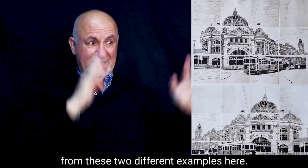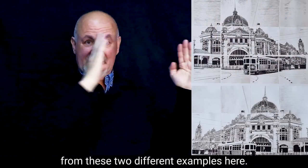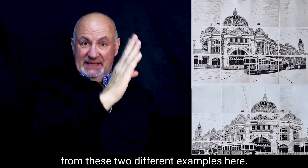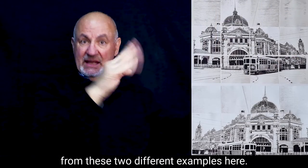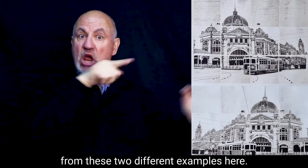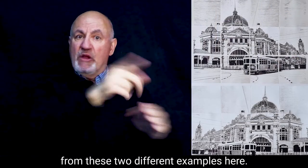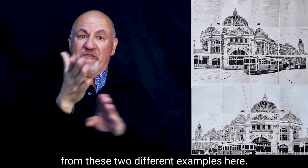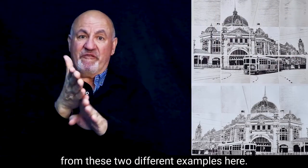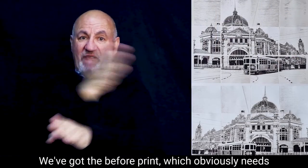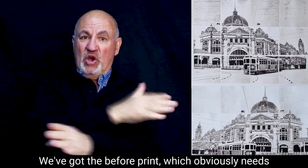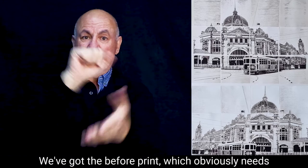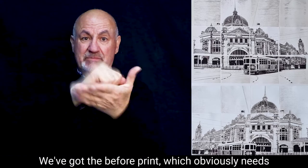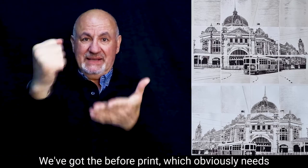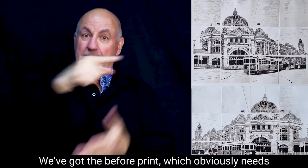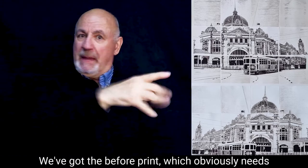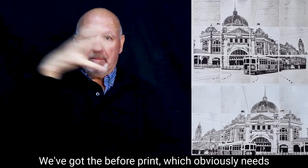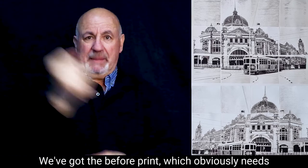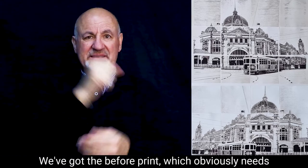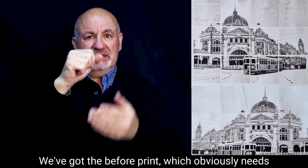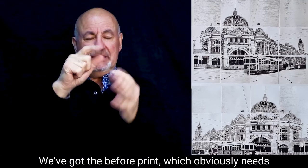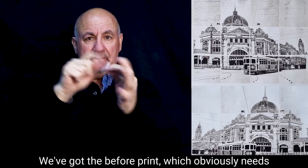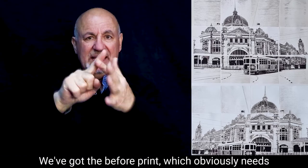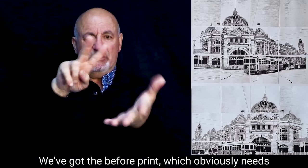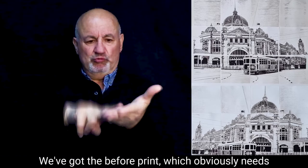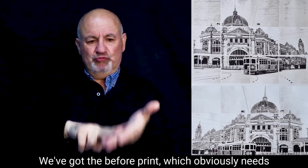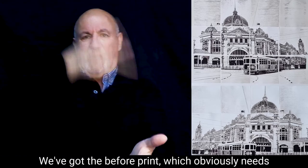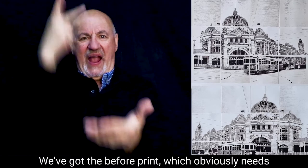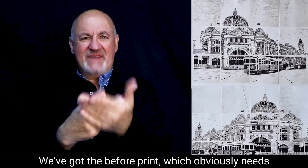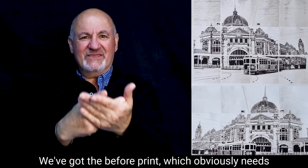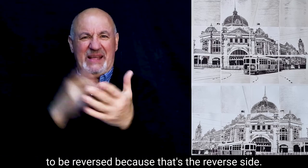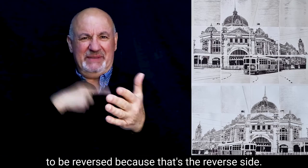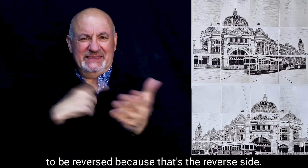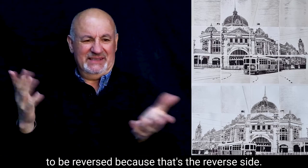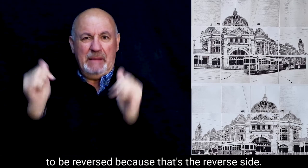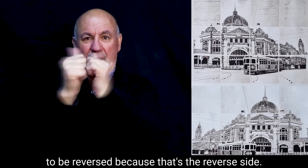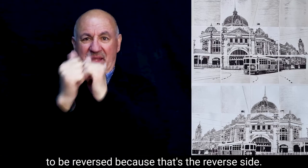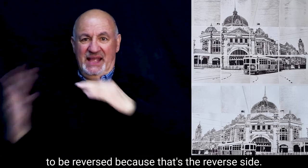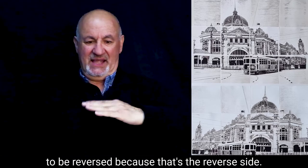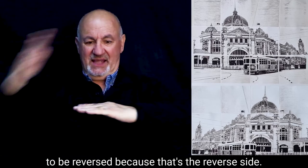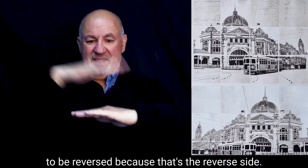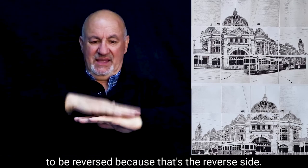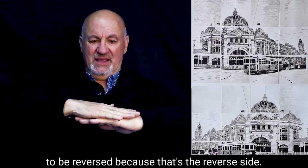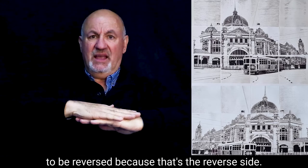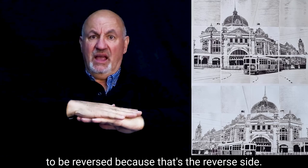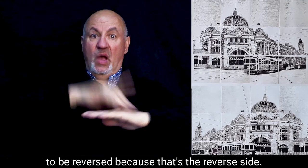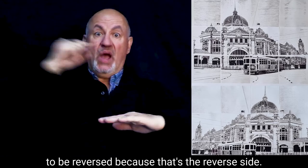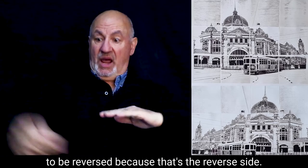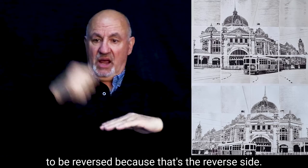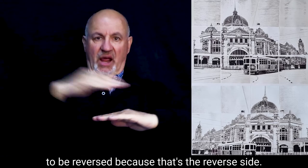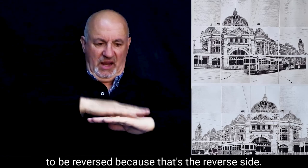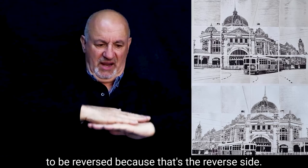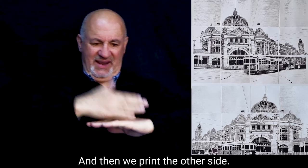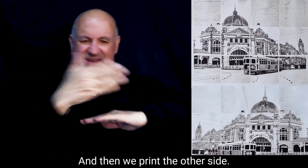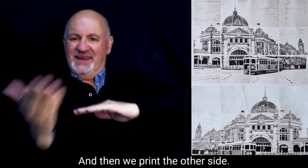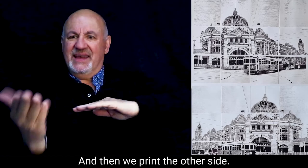examples here, we've got the before print which obviously needs to be reversed because that's the reverse side